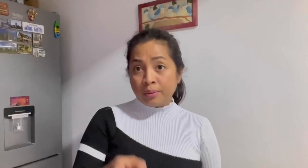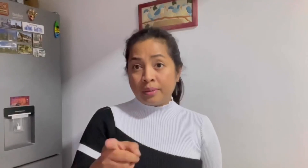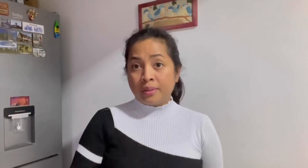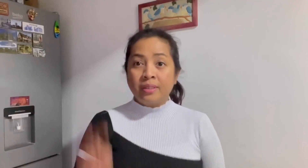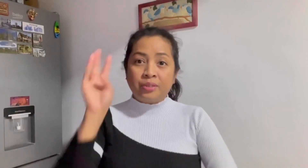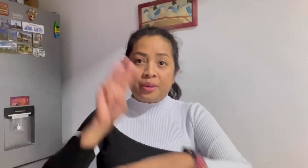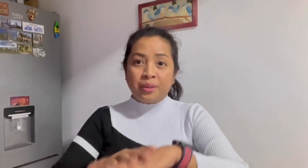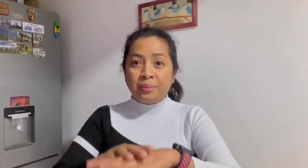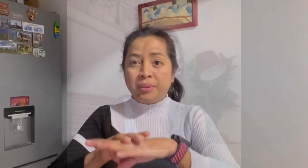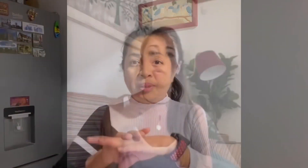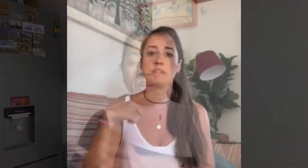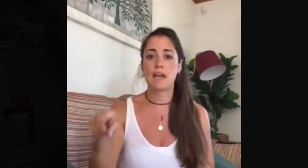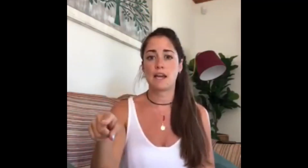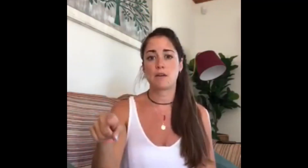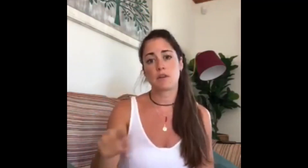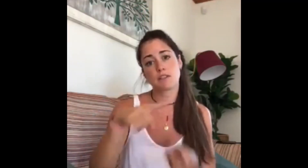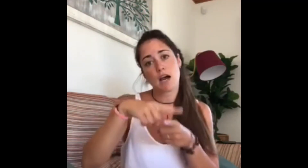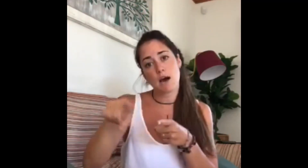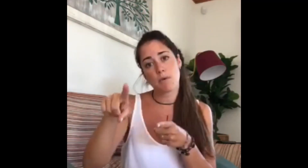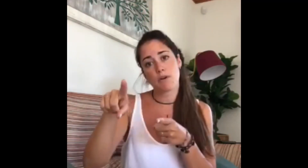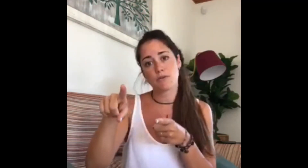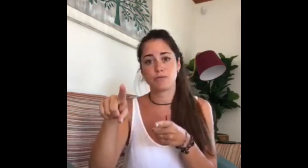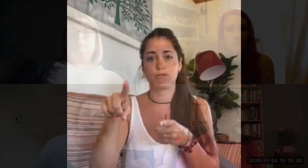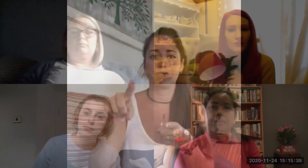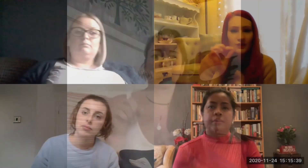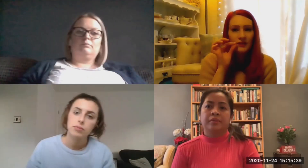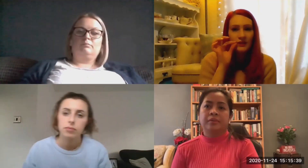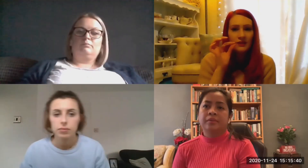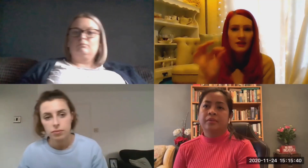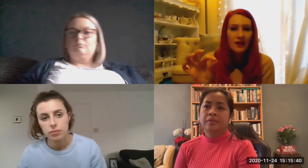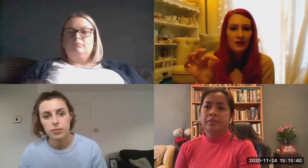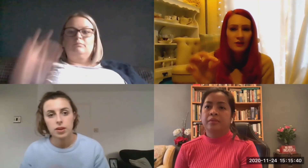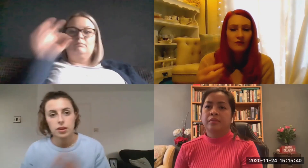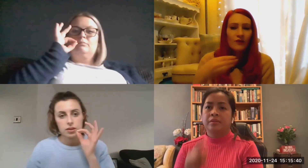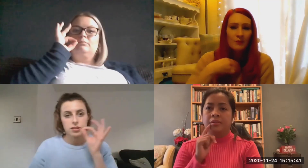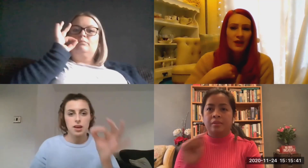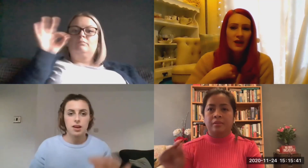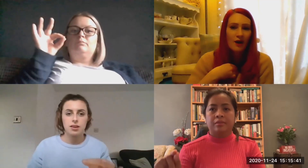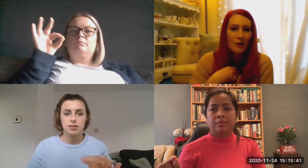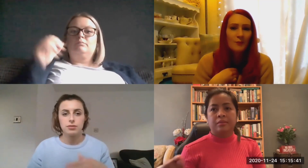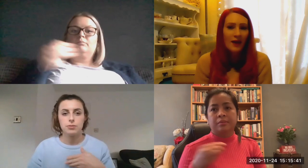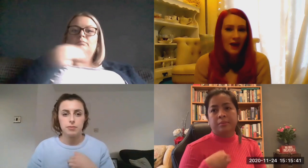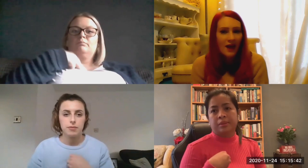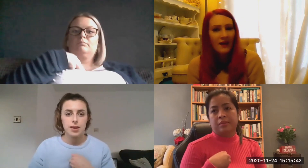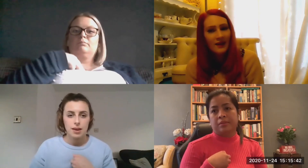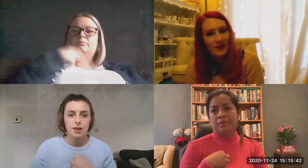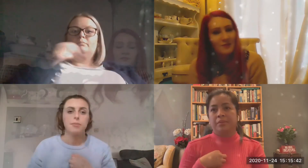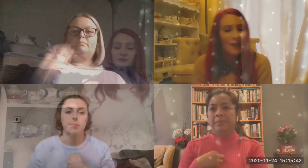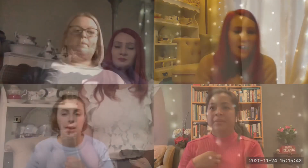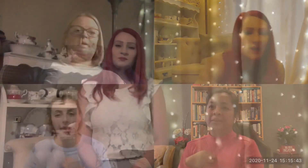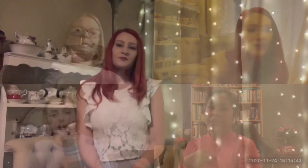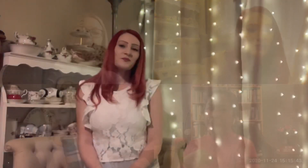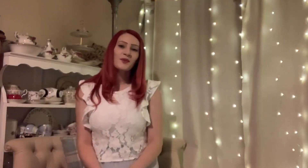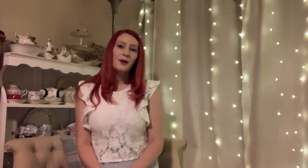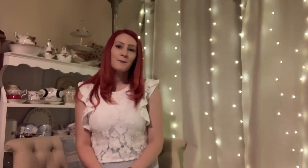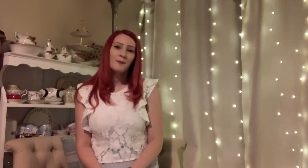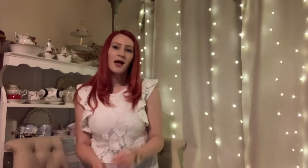in trouble, I'll be there on the double, just sin for me, oh baby My